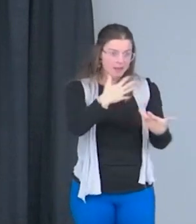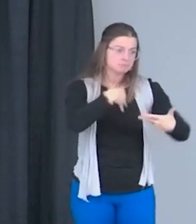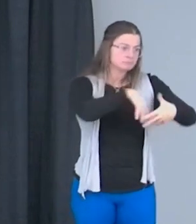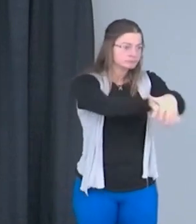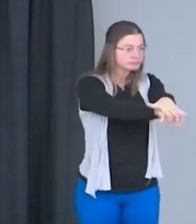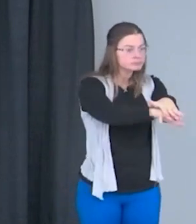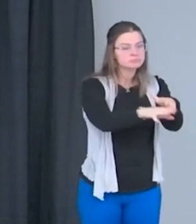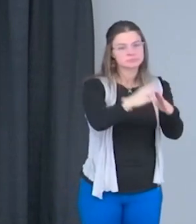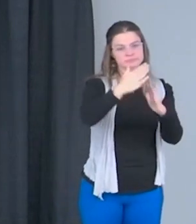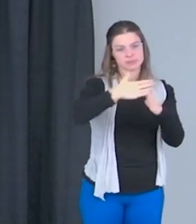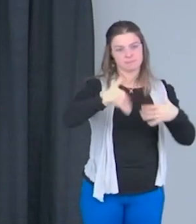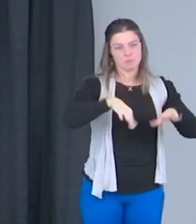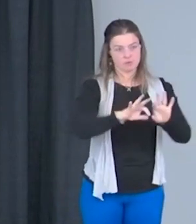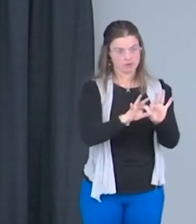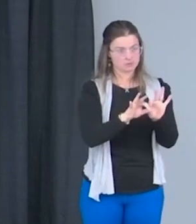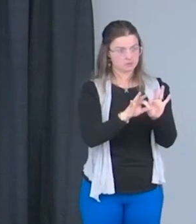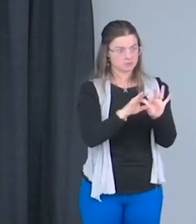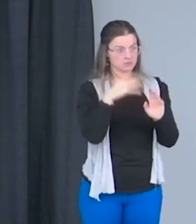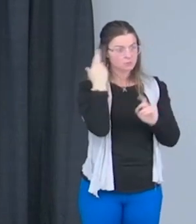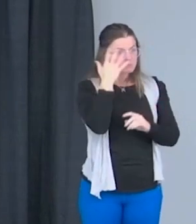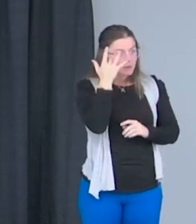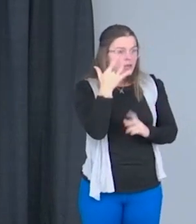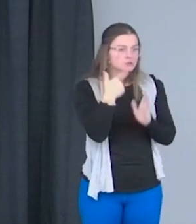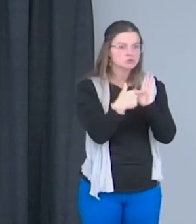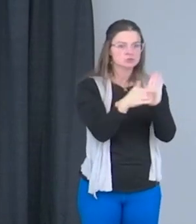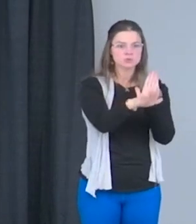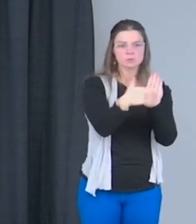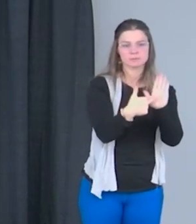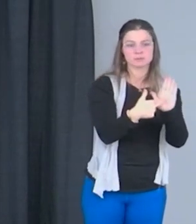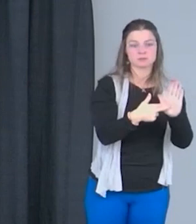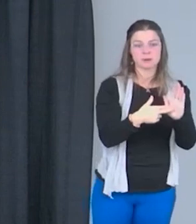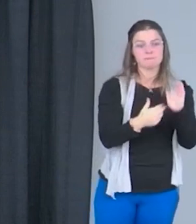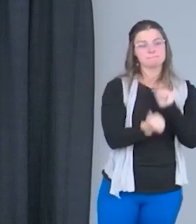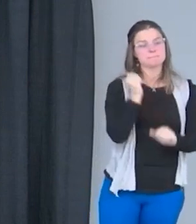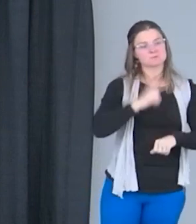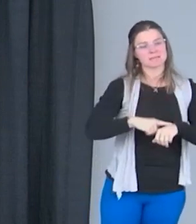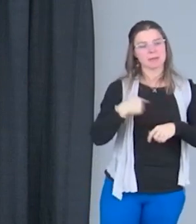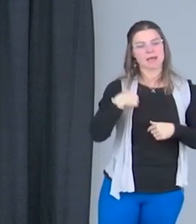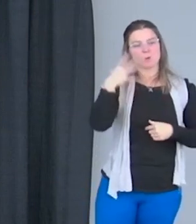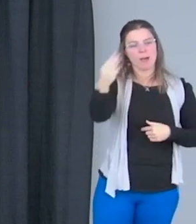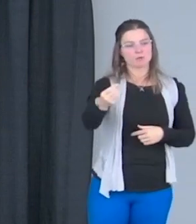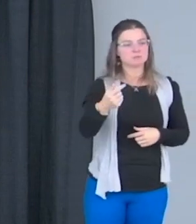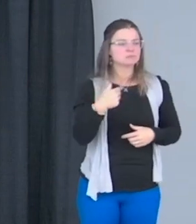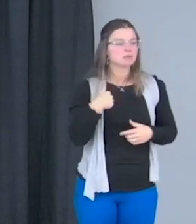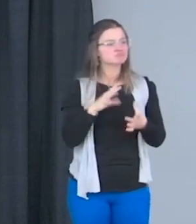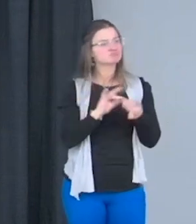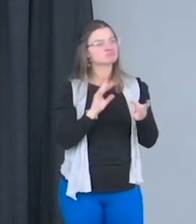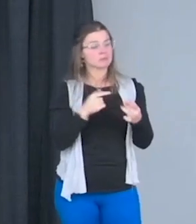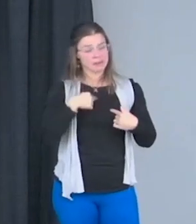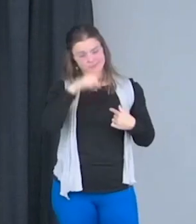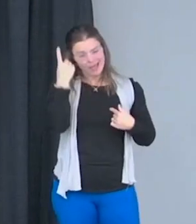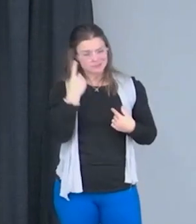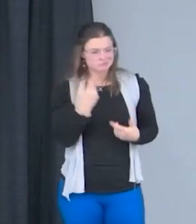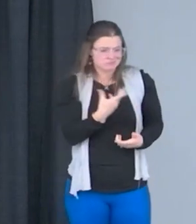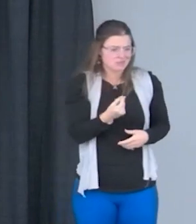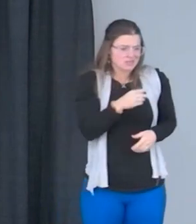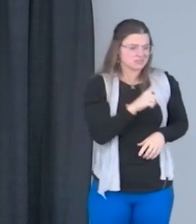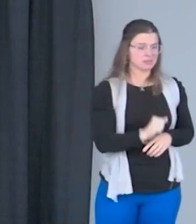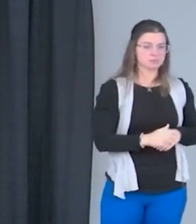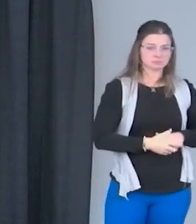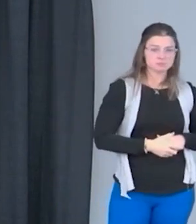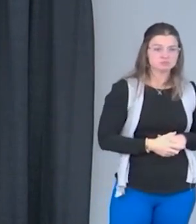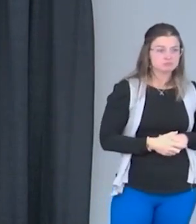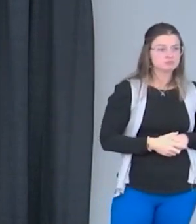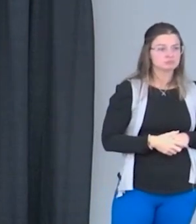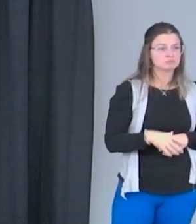that also speaks on what you represent. So, a lot of times I do go out and I say, I'm Black and disabled. But I allow that